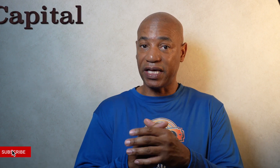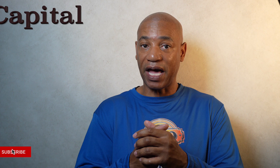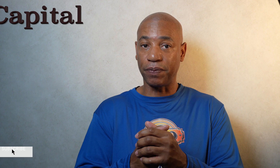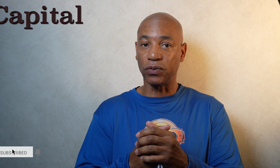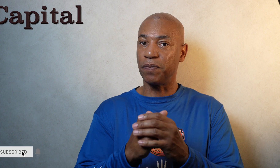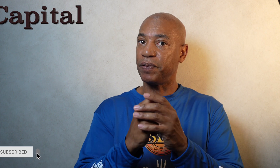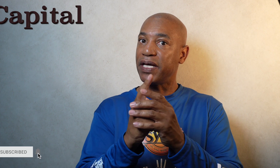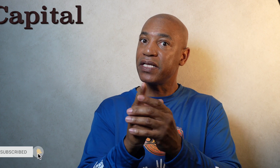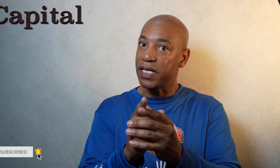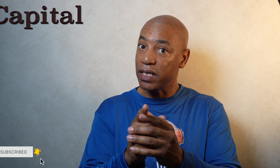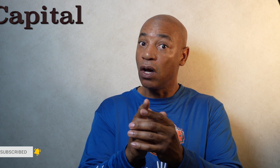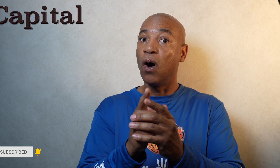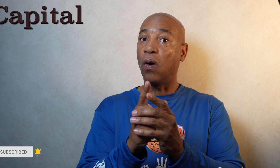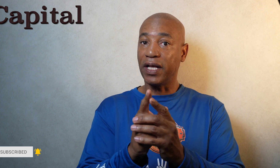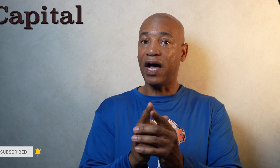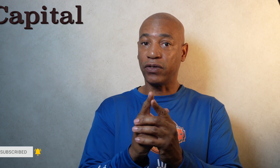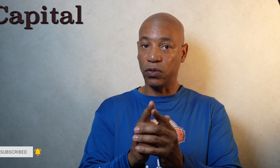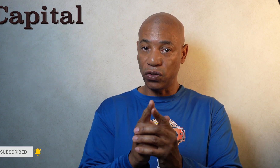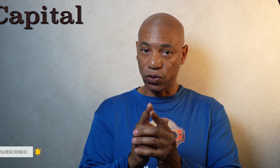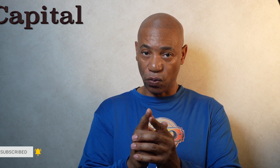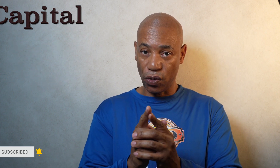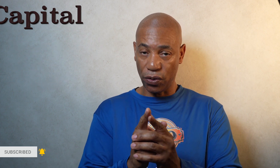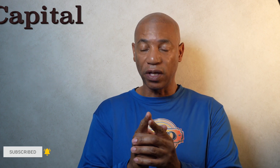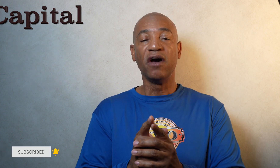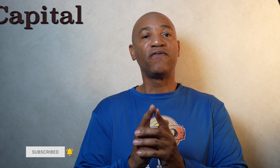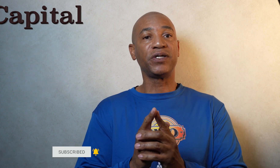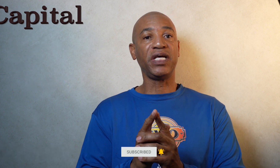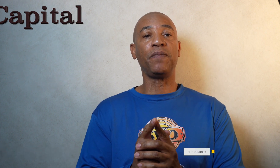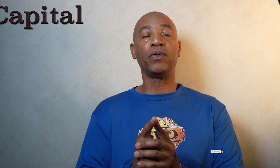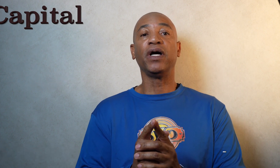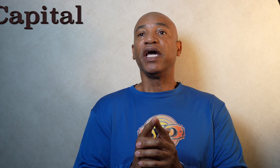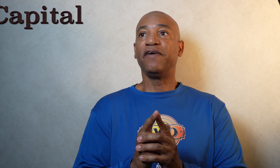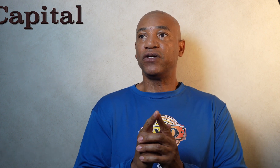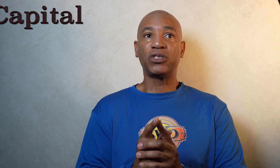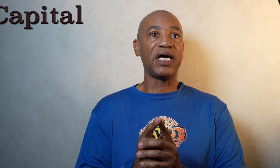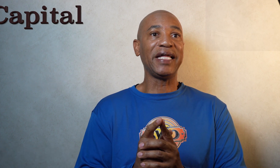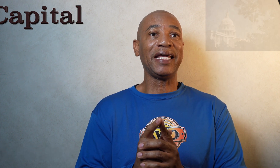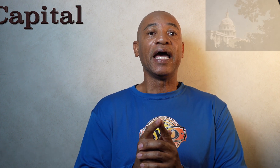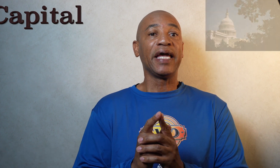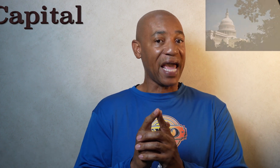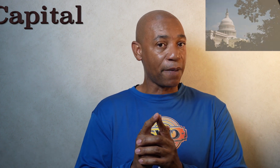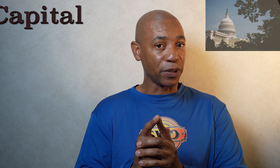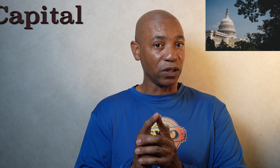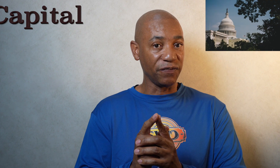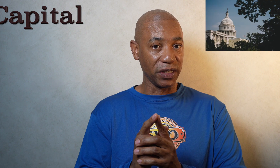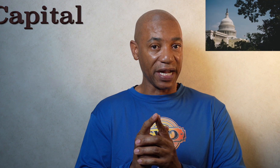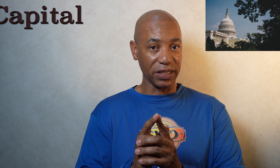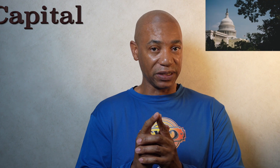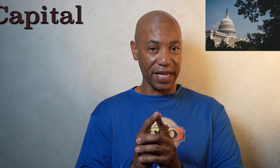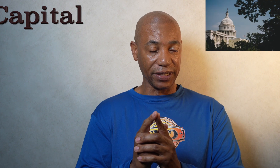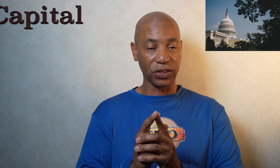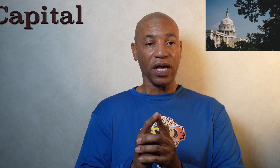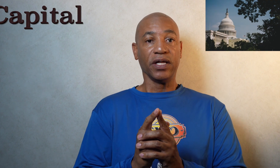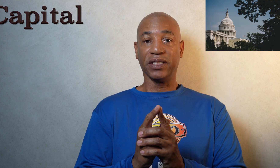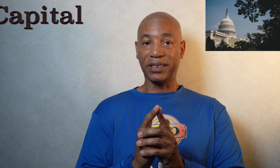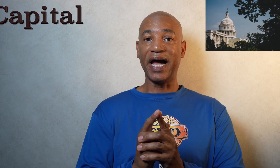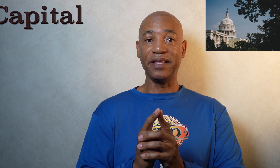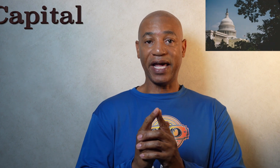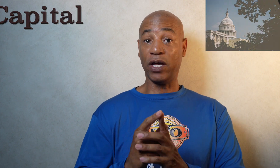capital depending on how you use the word. For example, if you're signing capital of the United States, to sign that it